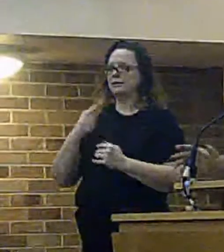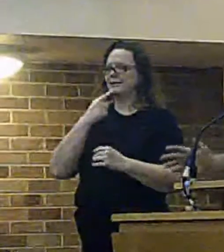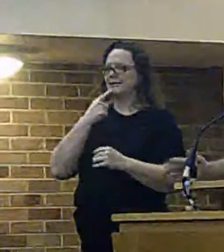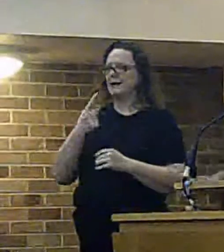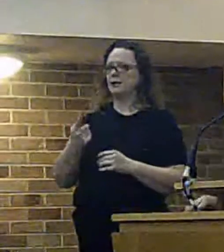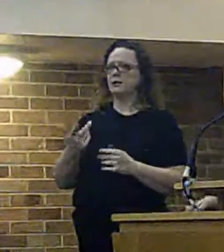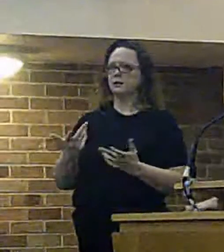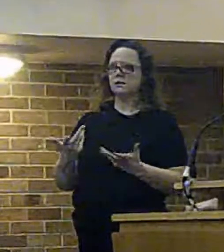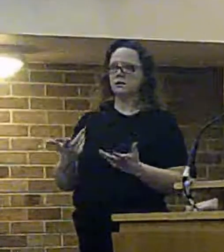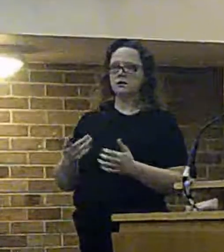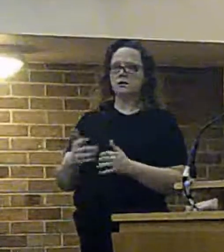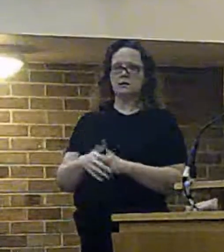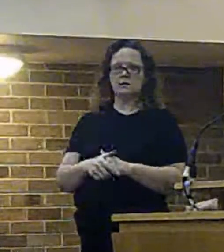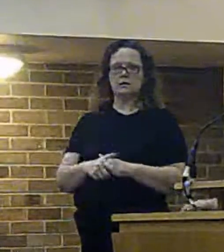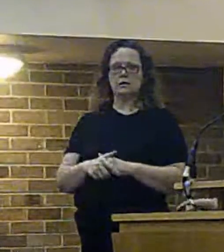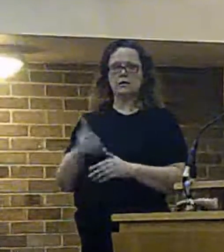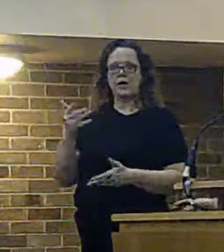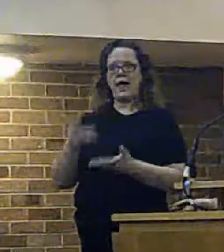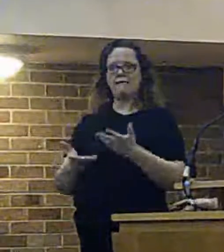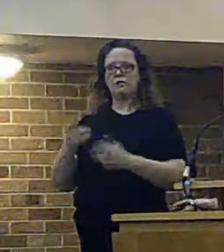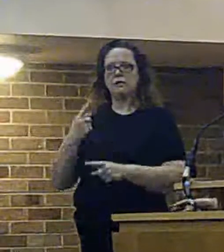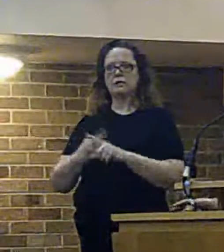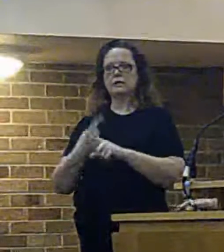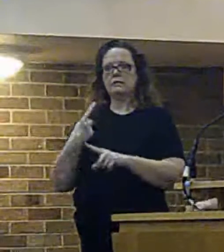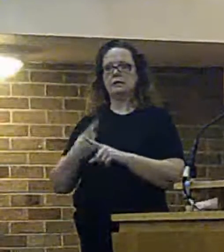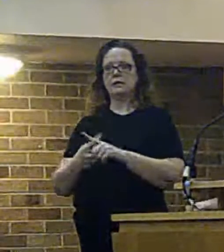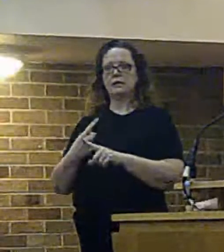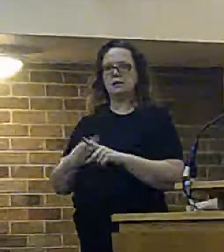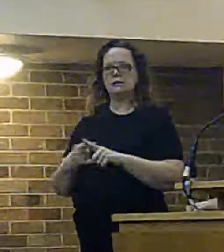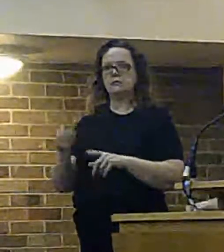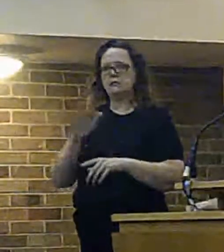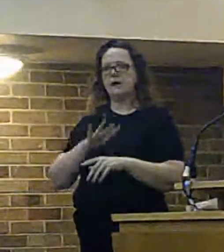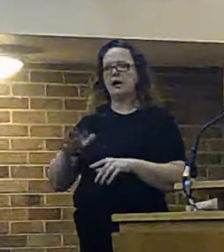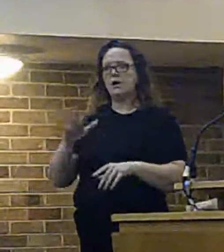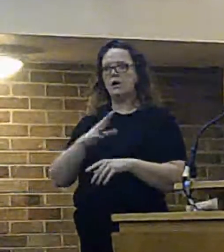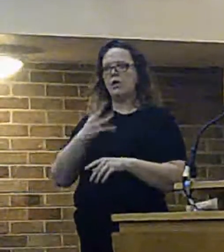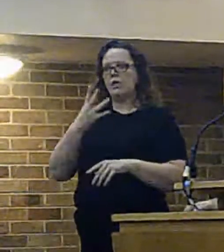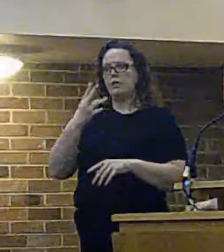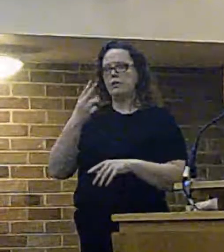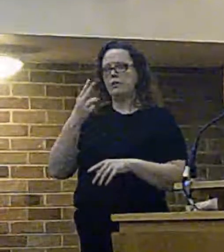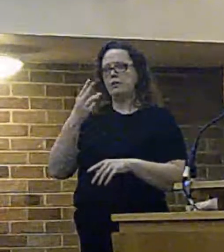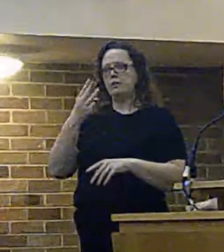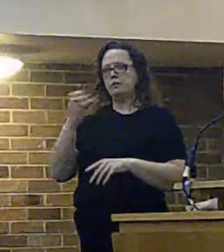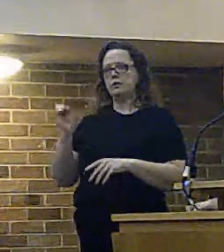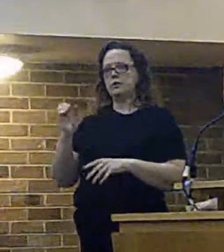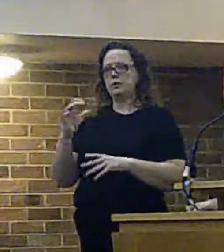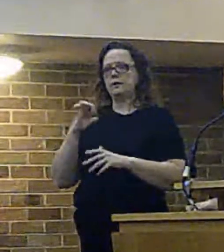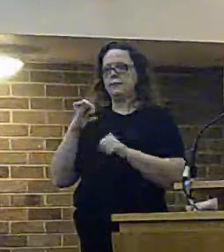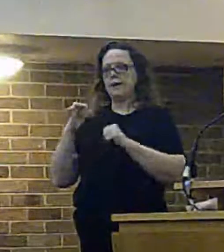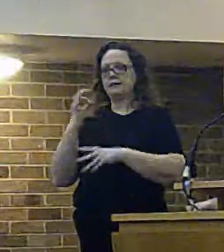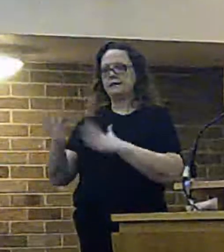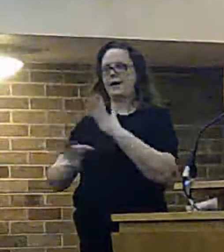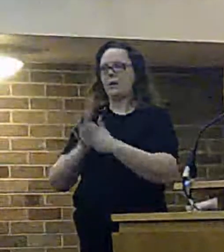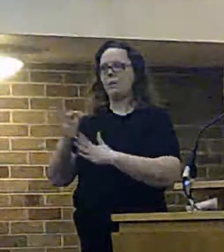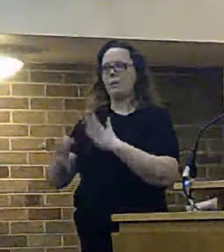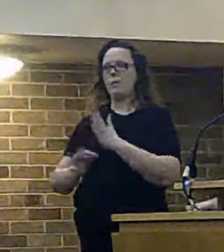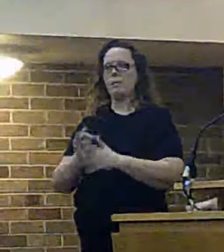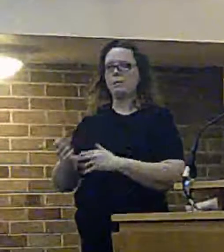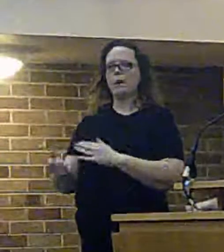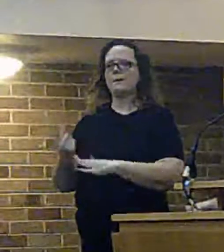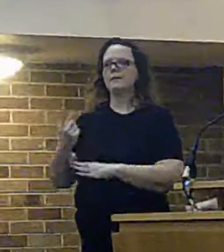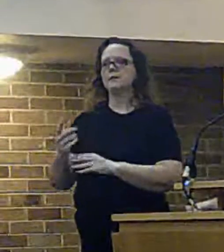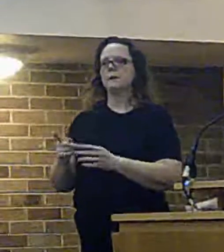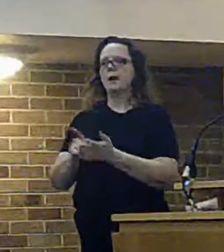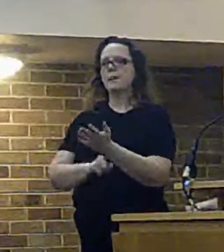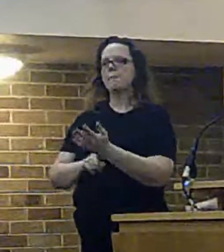the uh the average speed you said broadly would be about 30 mile an hour for the fire engine to which you said well what about the blue